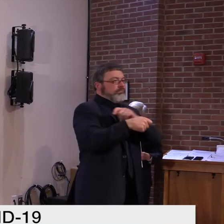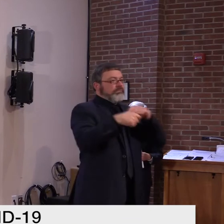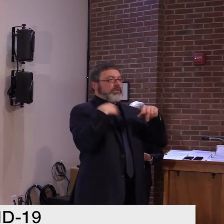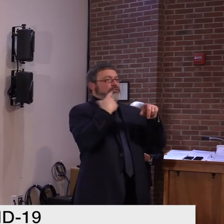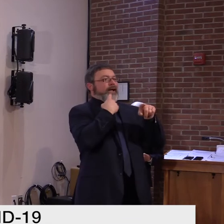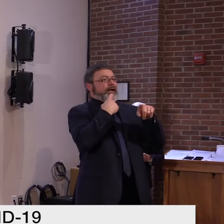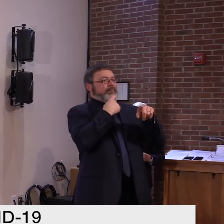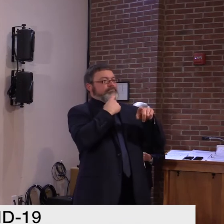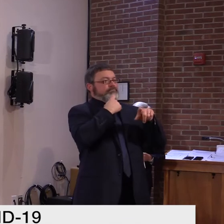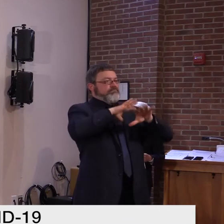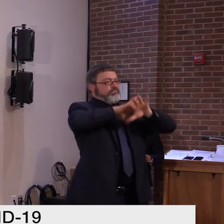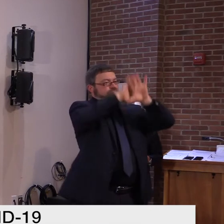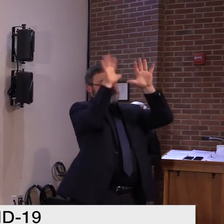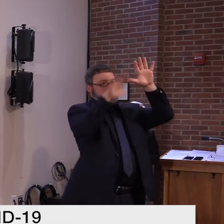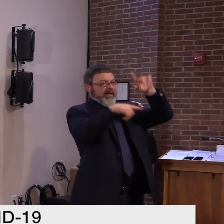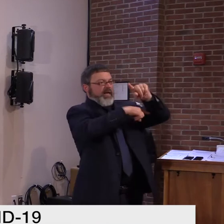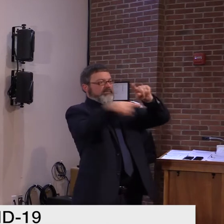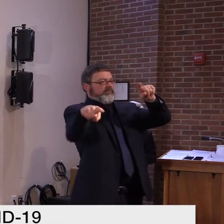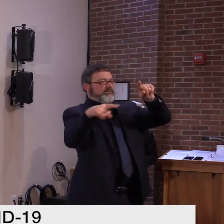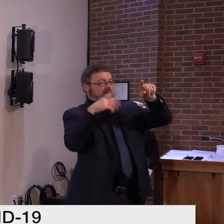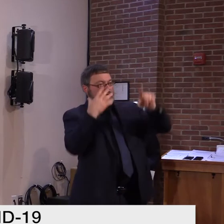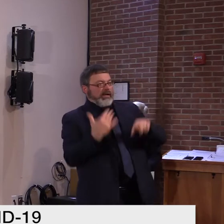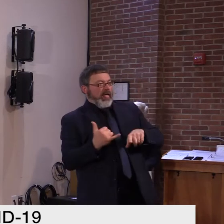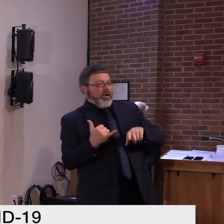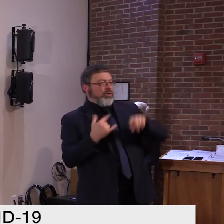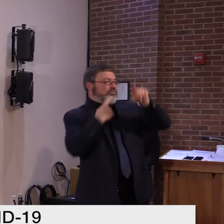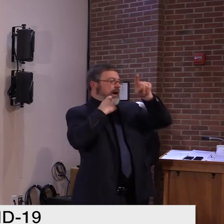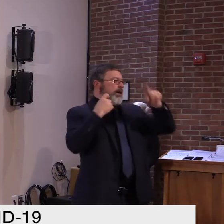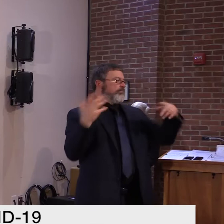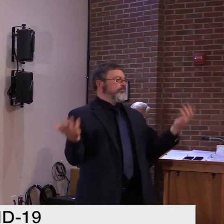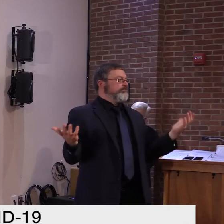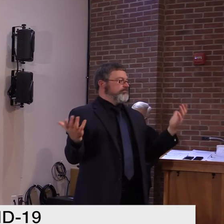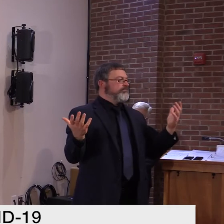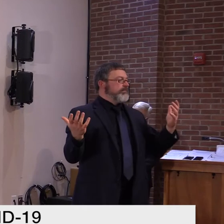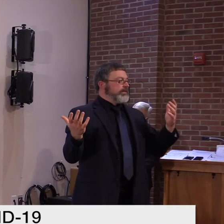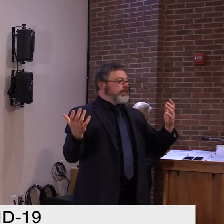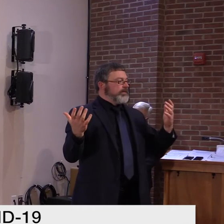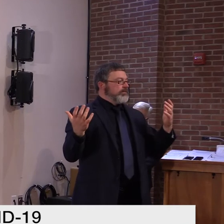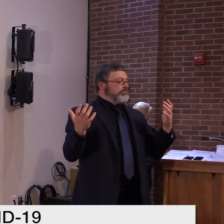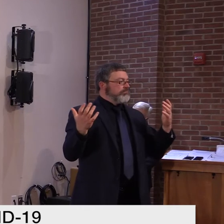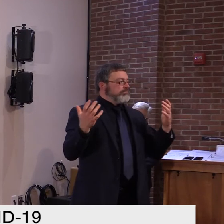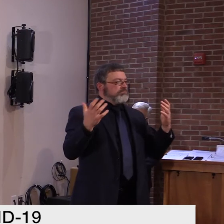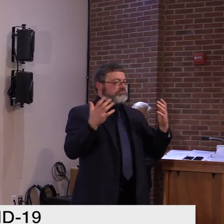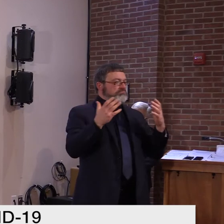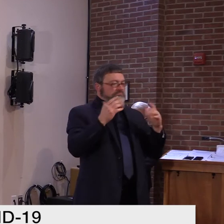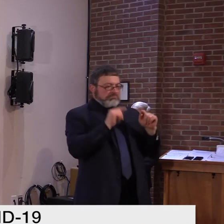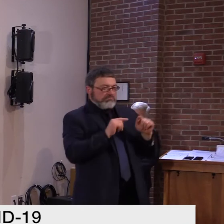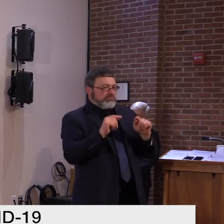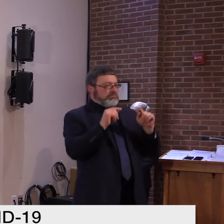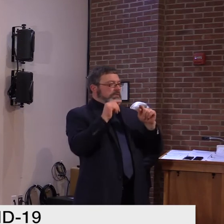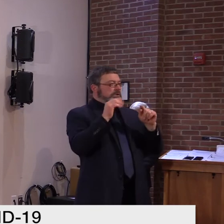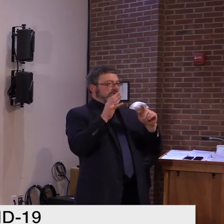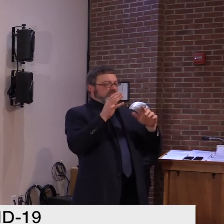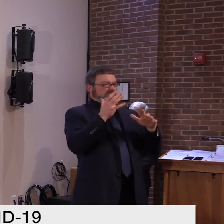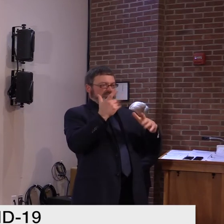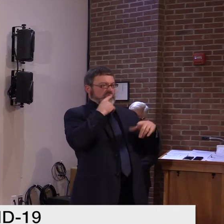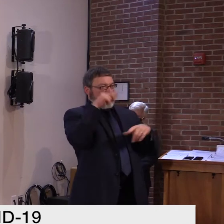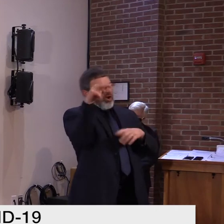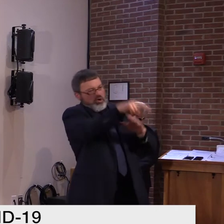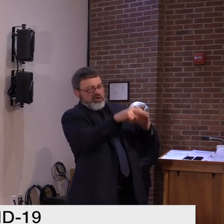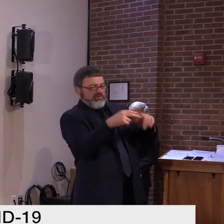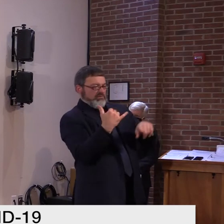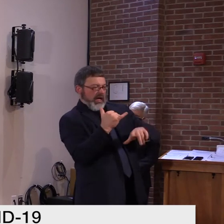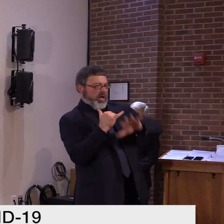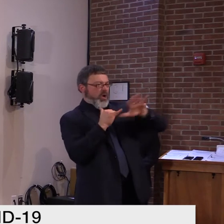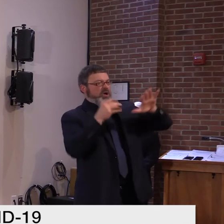yellow just being under-tested? And we don't really know how much disease is there. But I think our testing is pretty uniform. And though